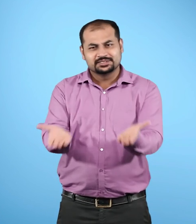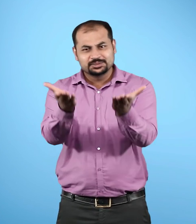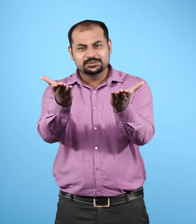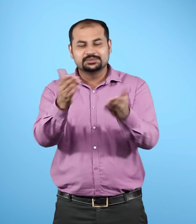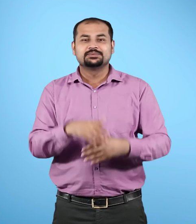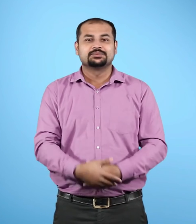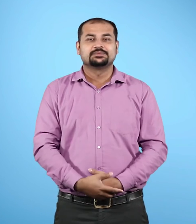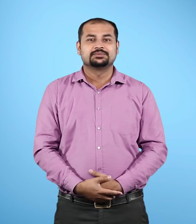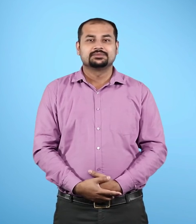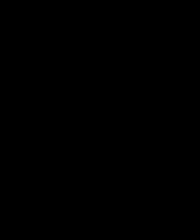Please visit.theinvsa.gov visit, check for the video. visit.theinvsa.au